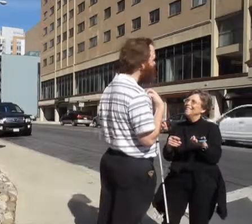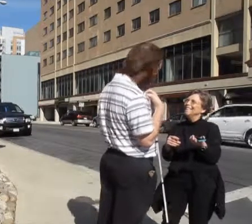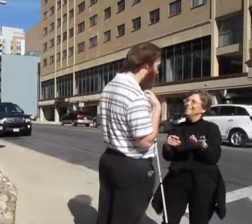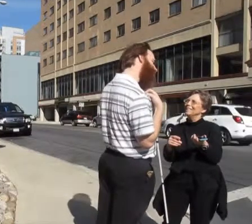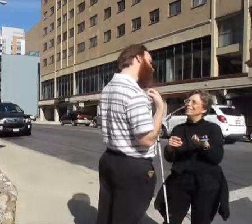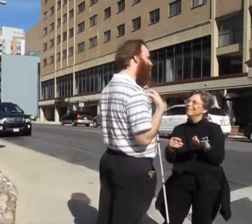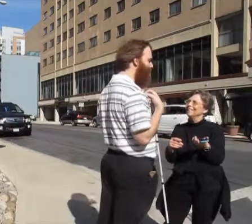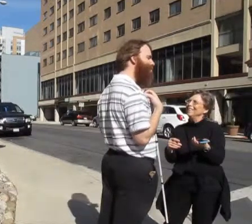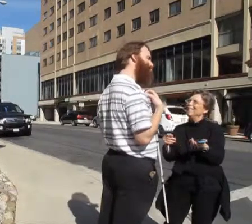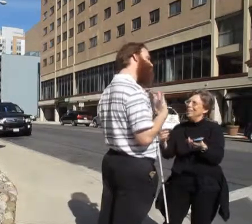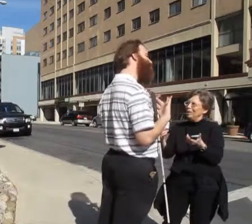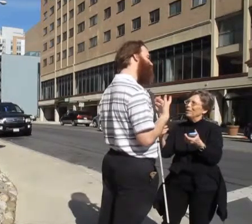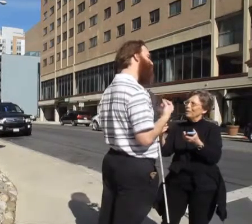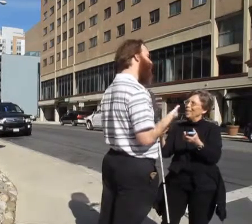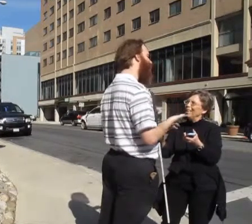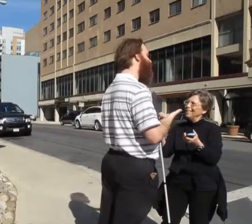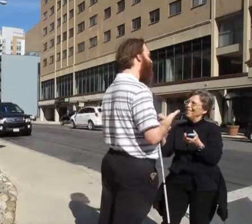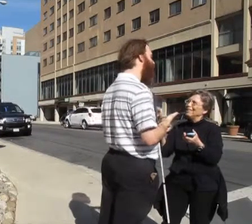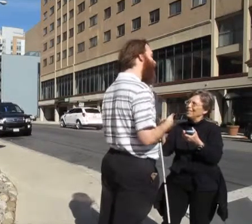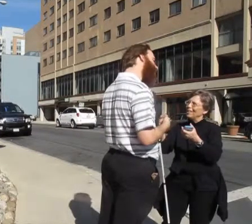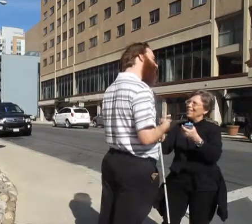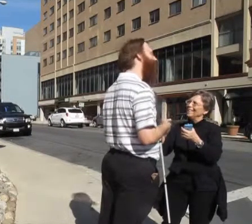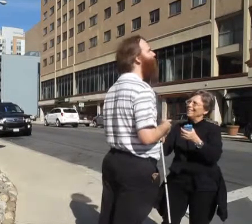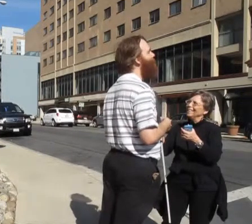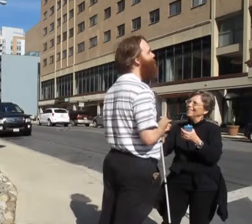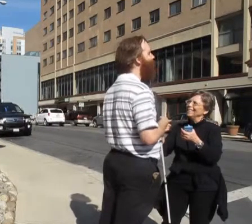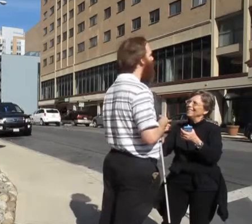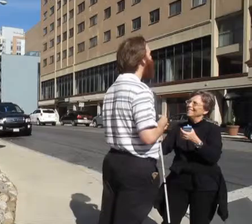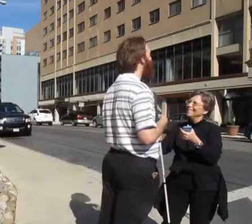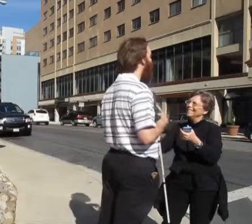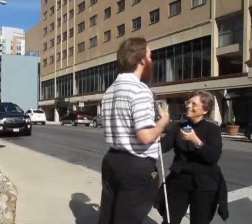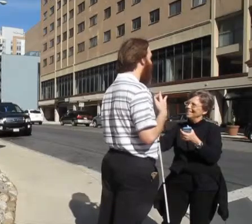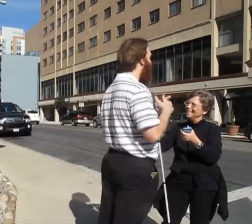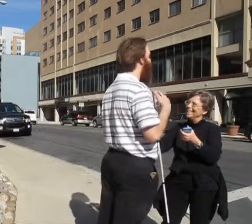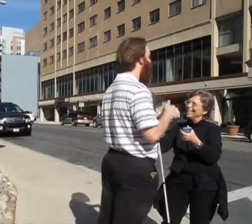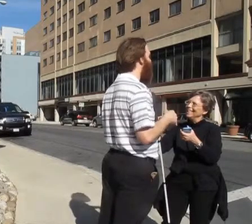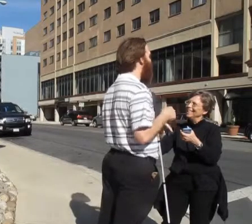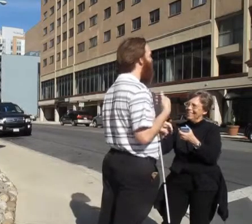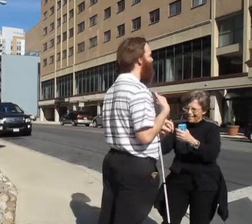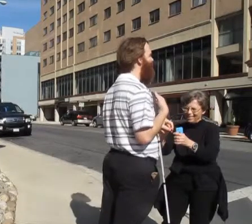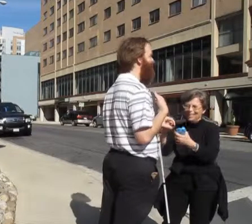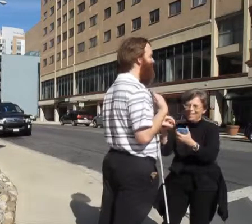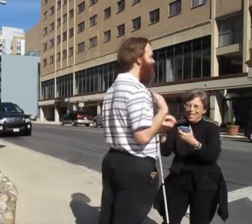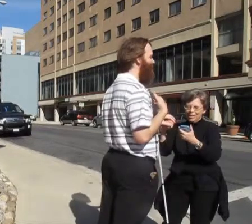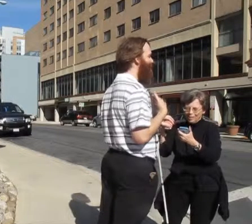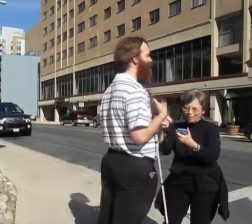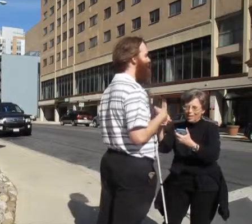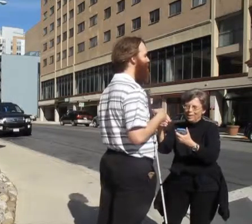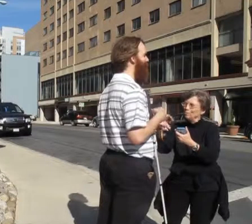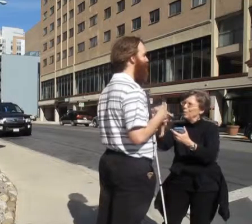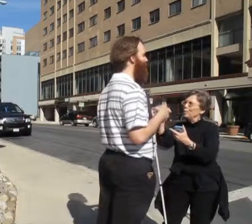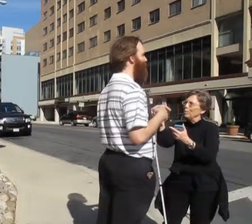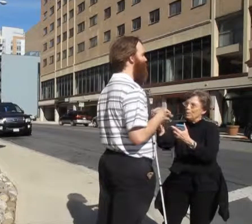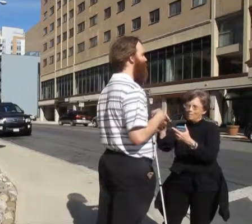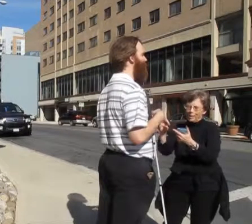You want to try it? You want to try it? You want to try it? Okay. Okay. I'll try it. So go ahead when you, when you're ready.